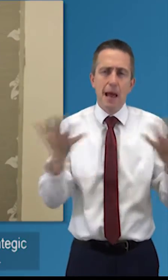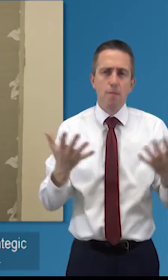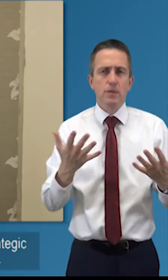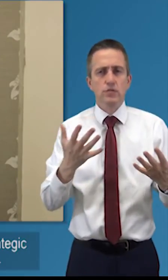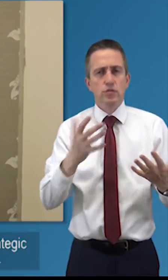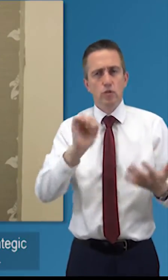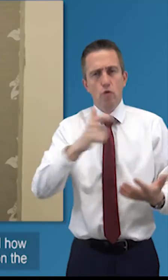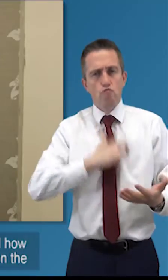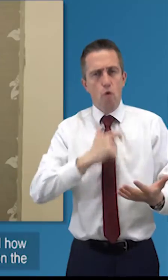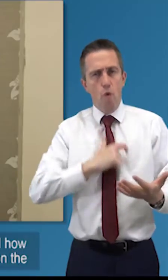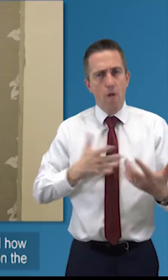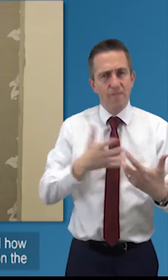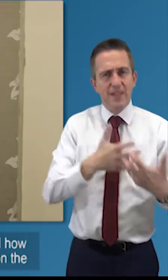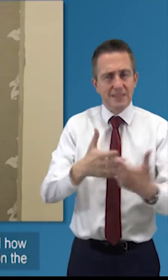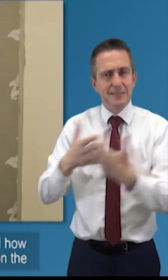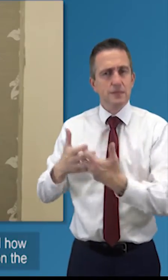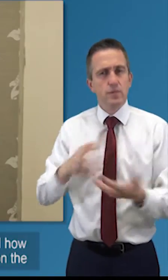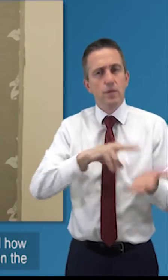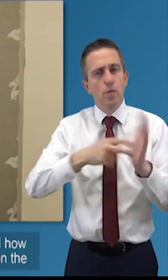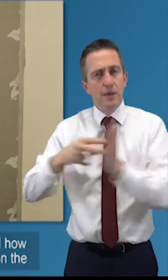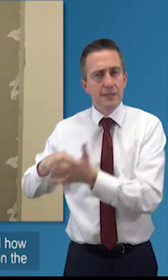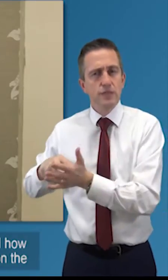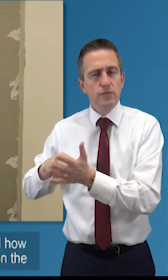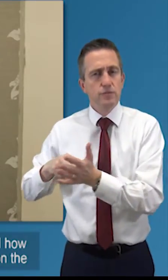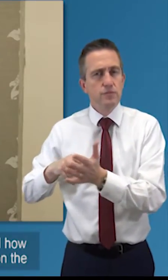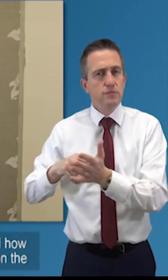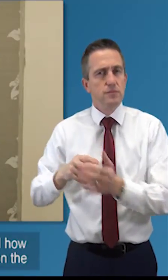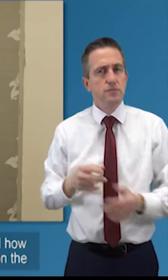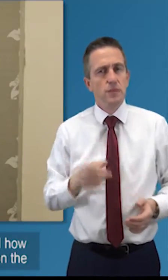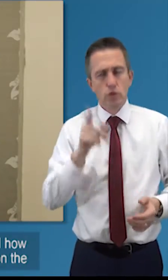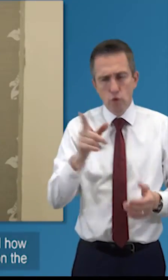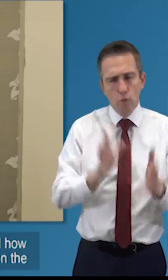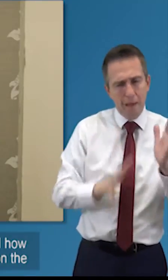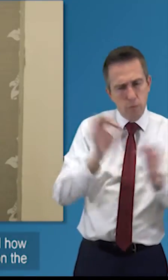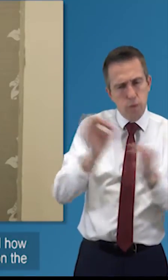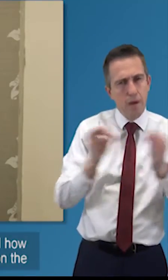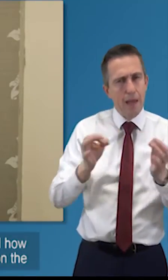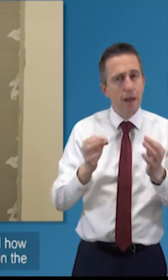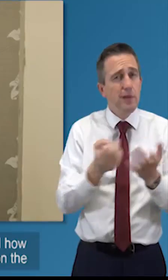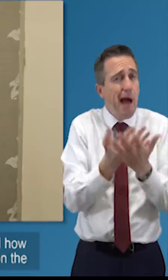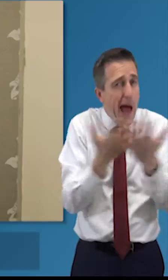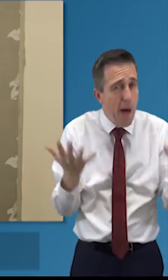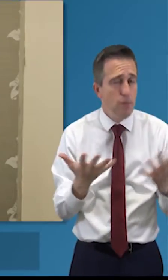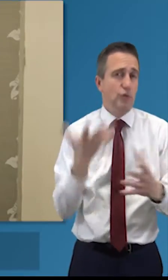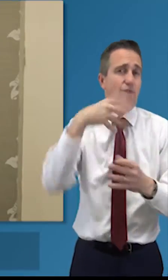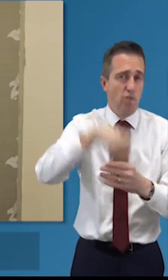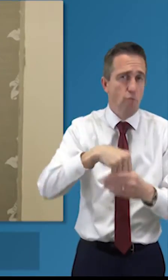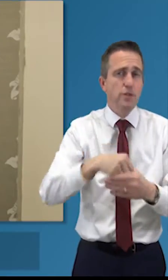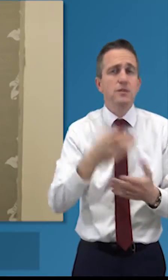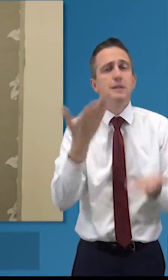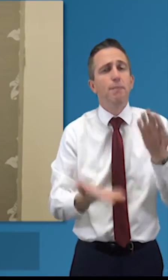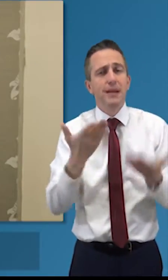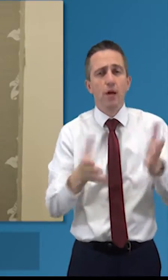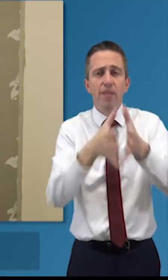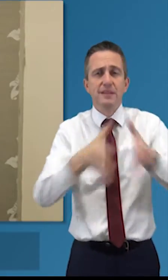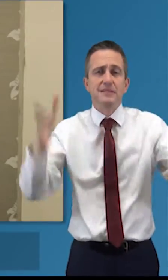for charity trustees you're always there to make the big decisions how much you're involved in the day-to-day will depend on the the scale of